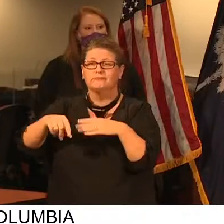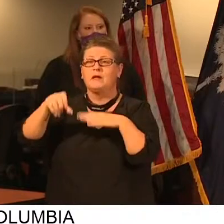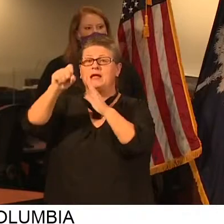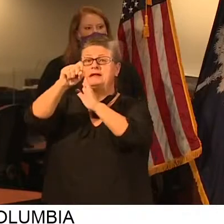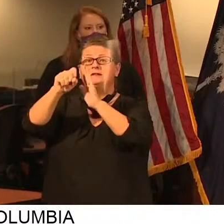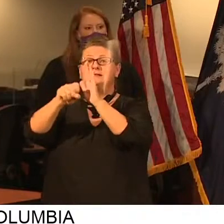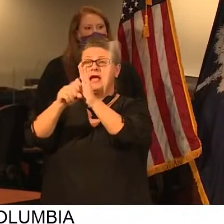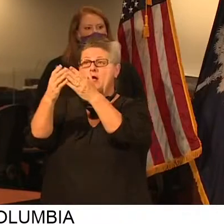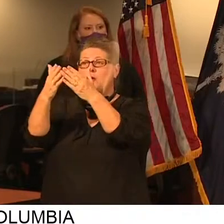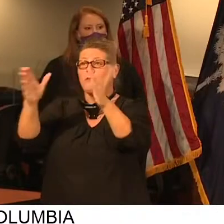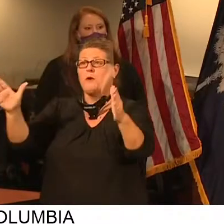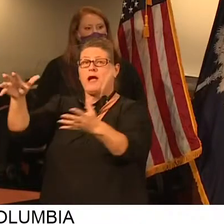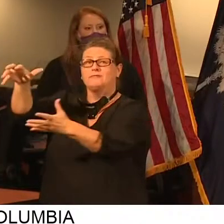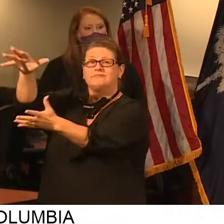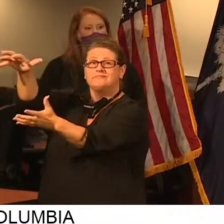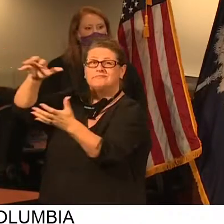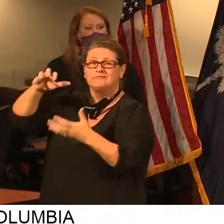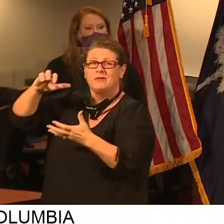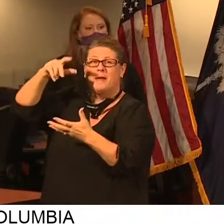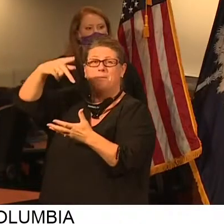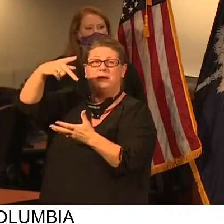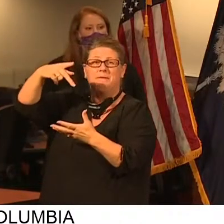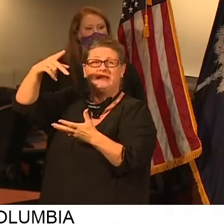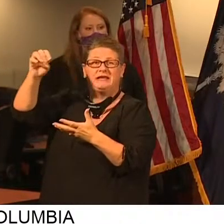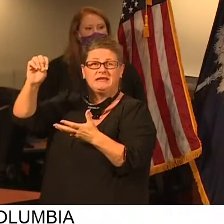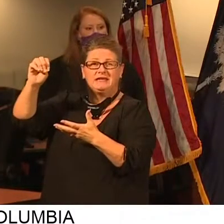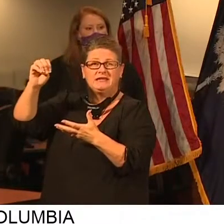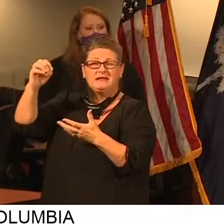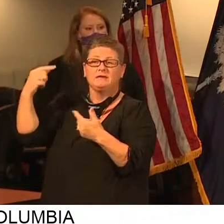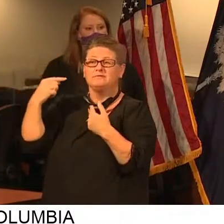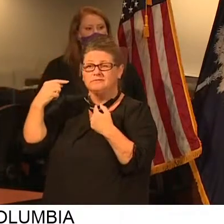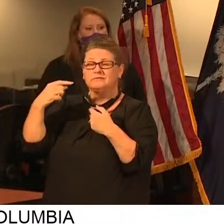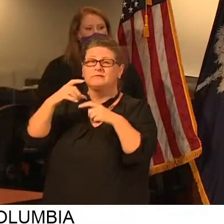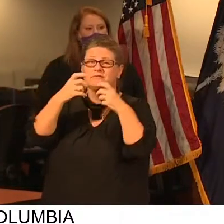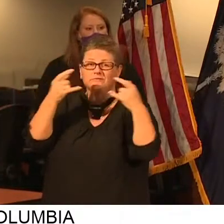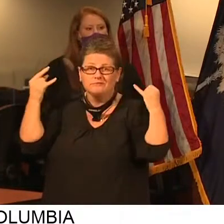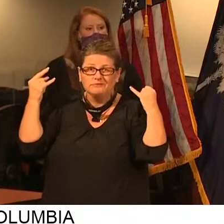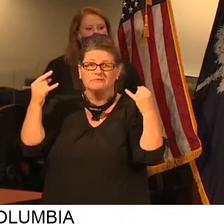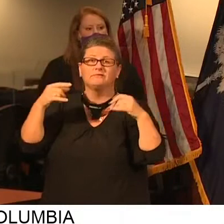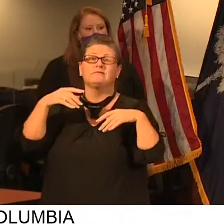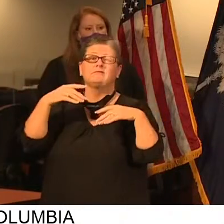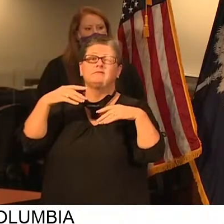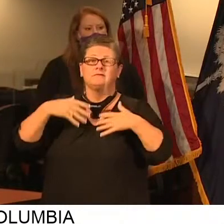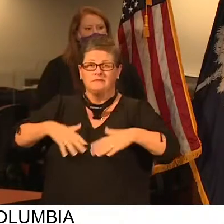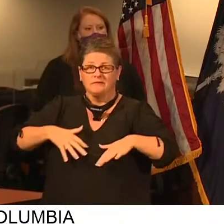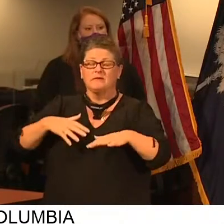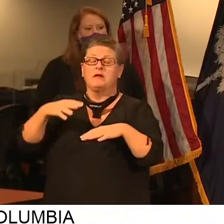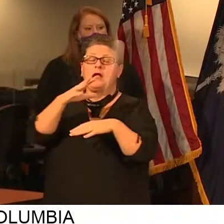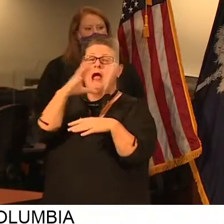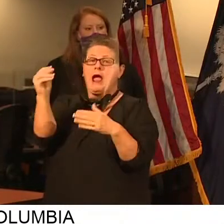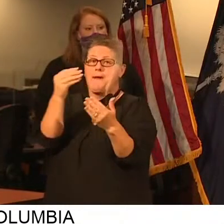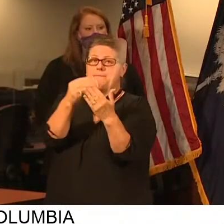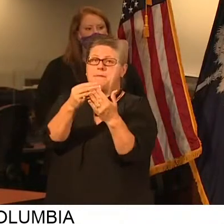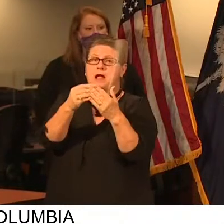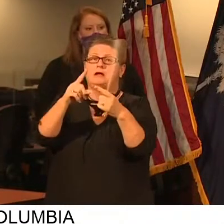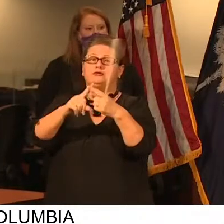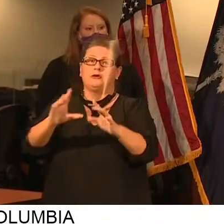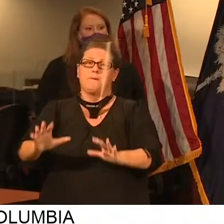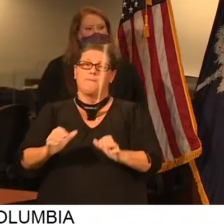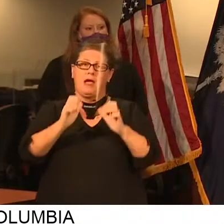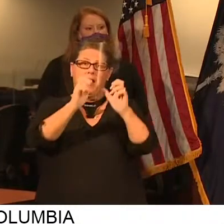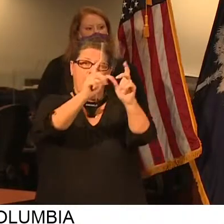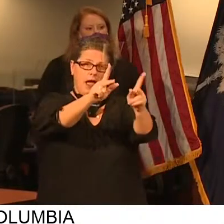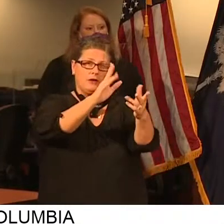stockpile of PPE for the future, and funds to reimburse schools, colleges,